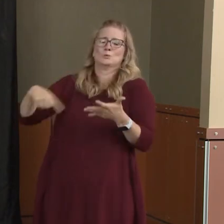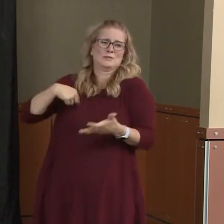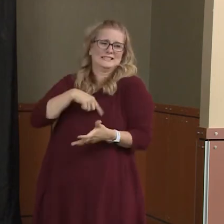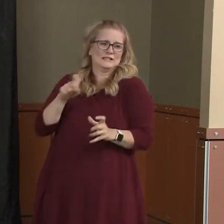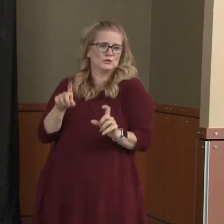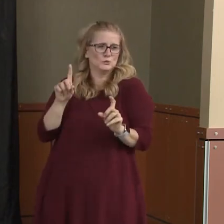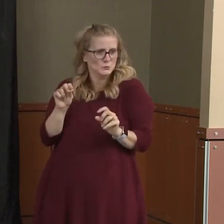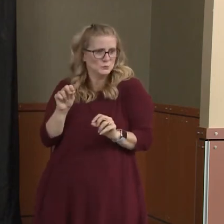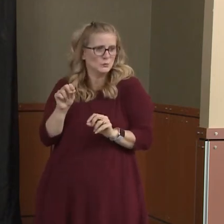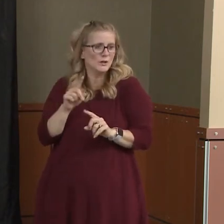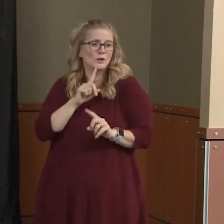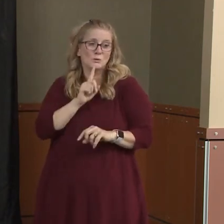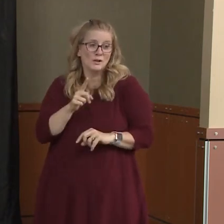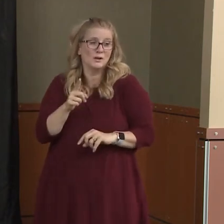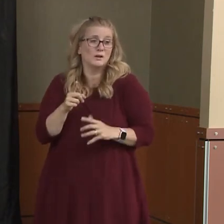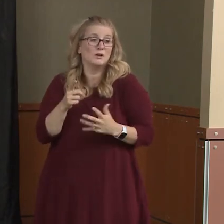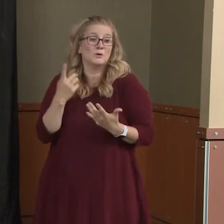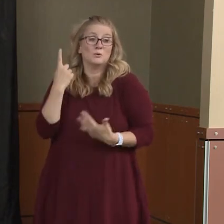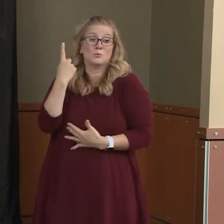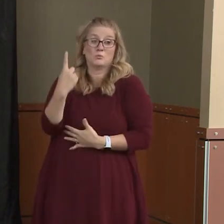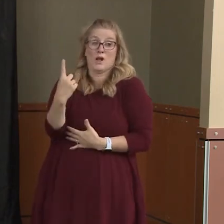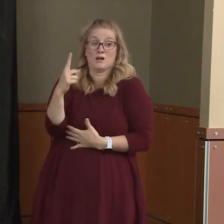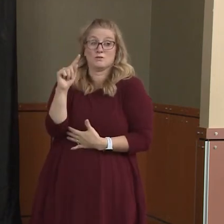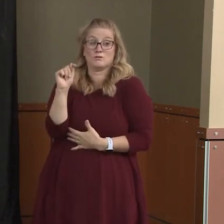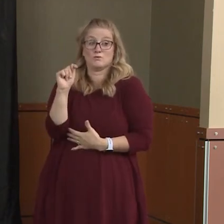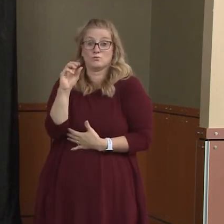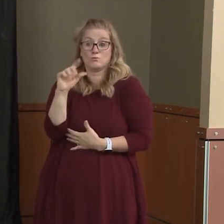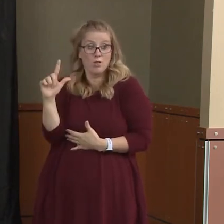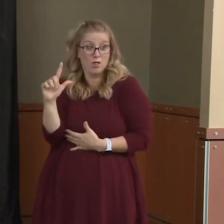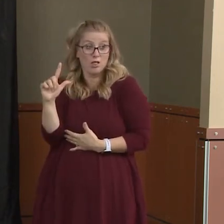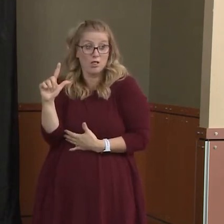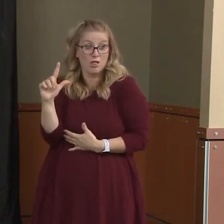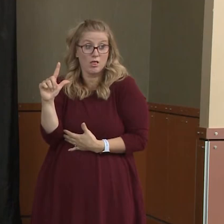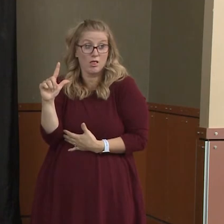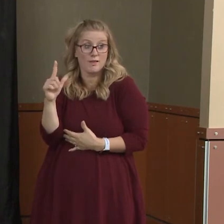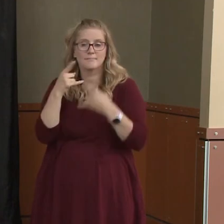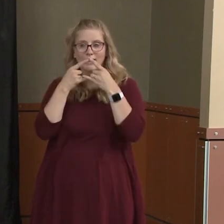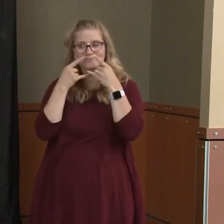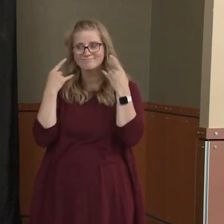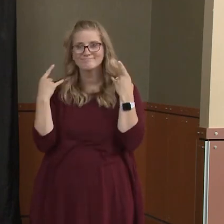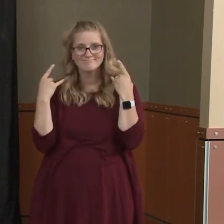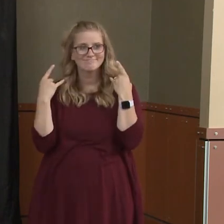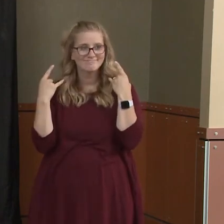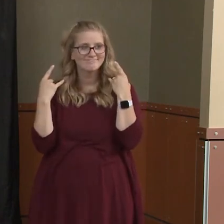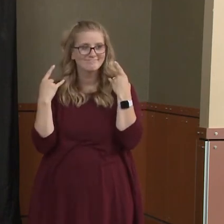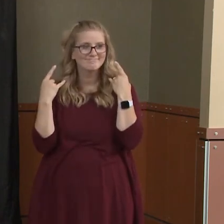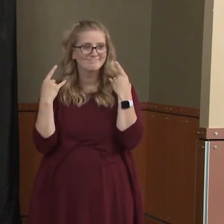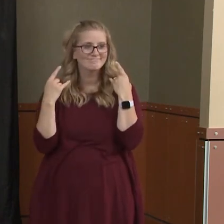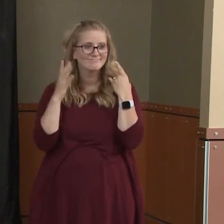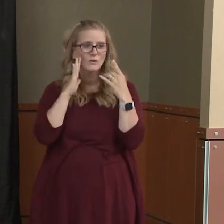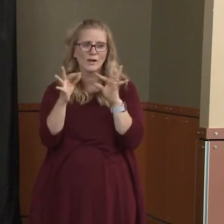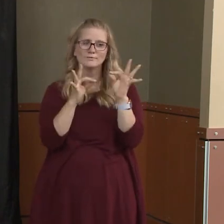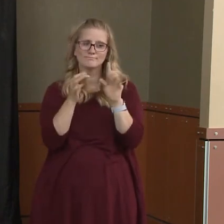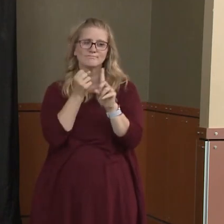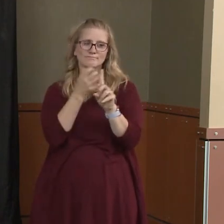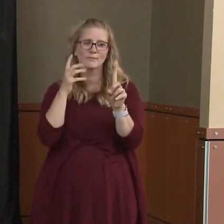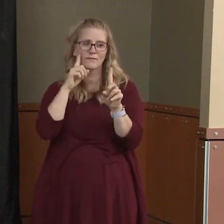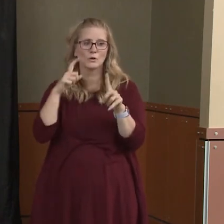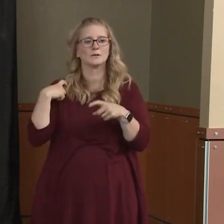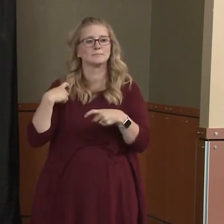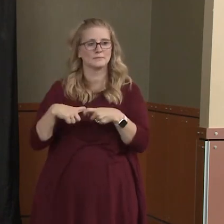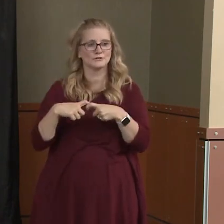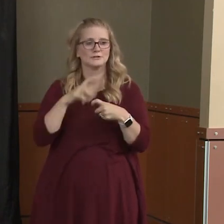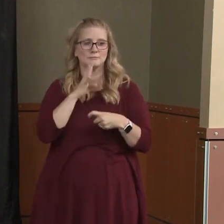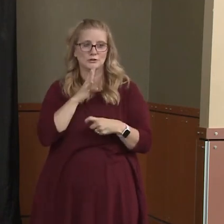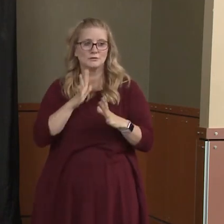that's the mask. And I'll get more into that for our Spanish-speaking, but it's vital and important that our community